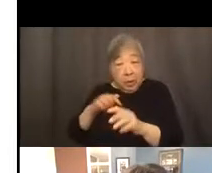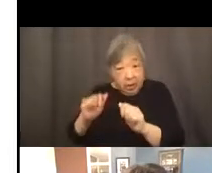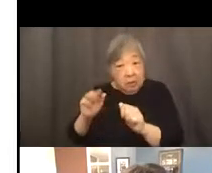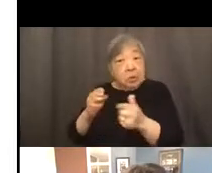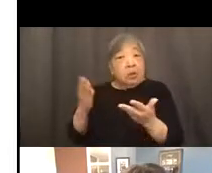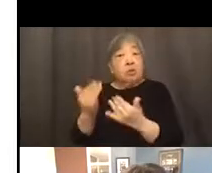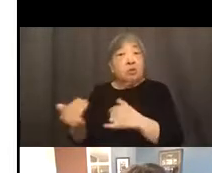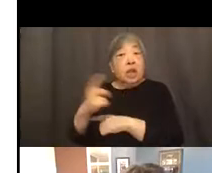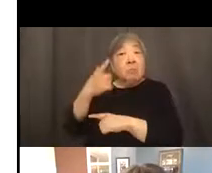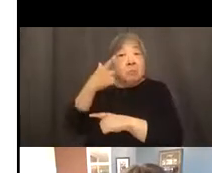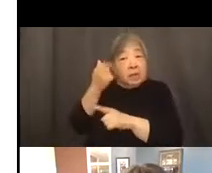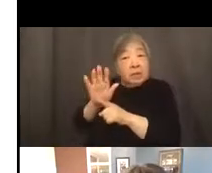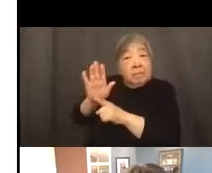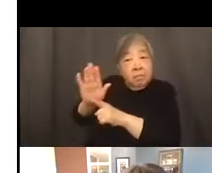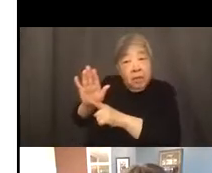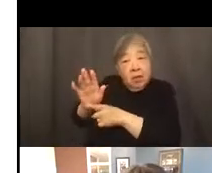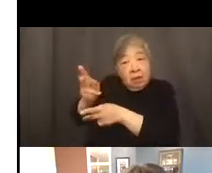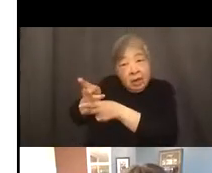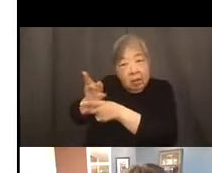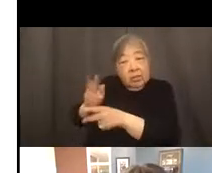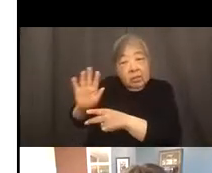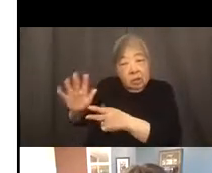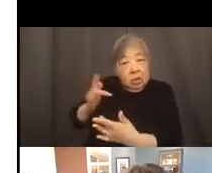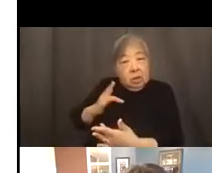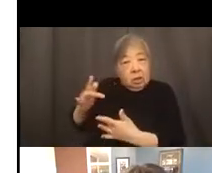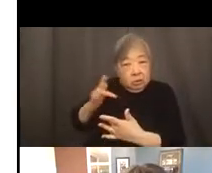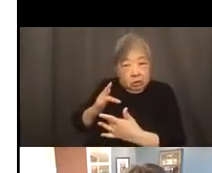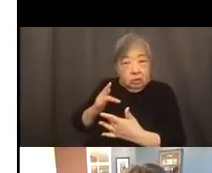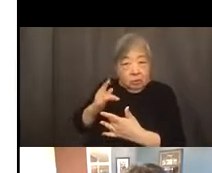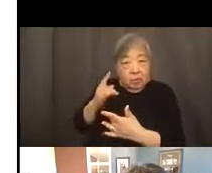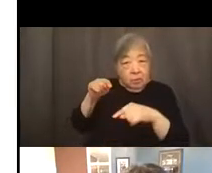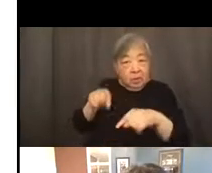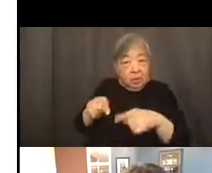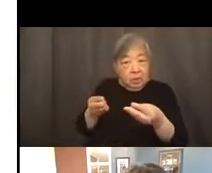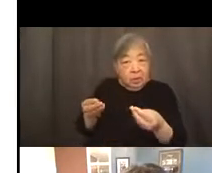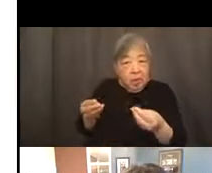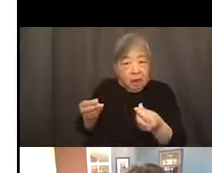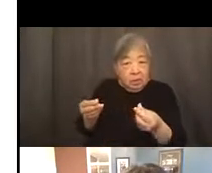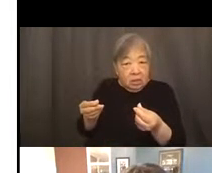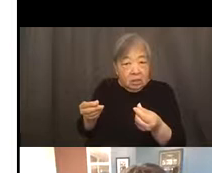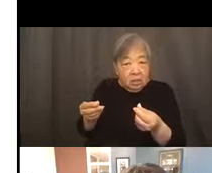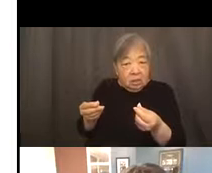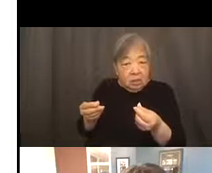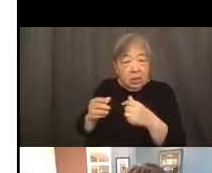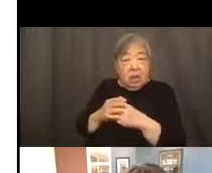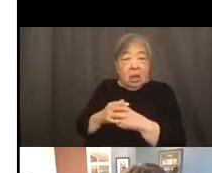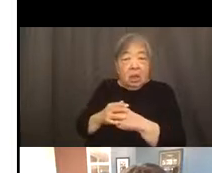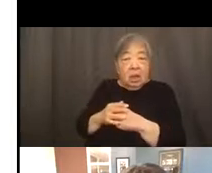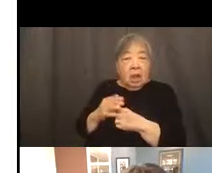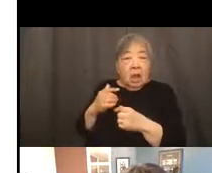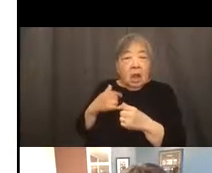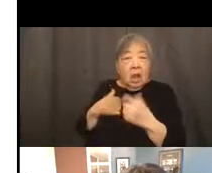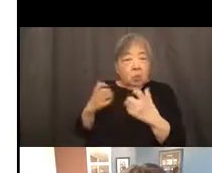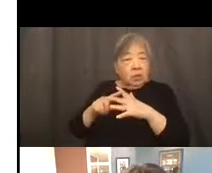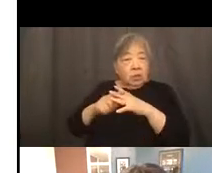of their care and concern over these lands. And wanted to start